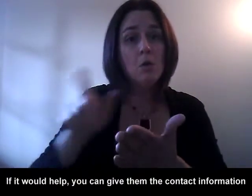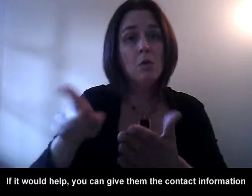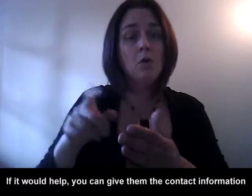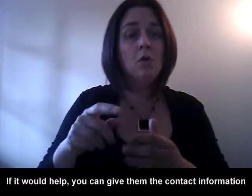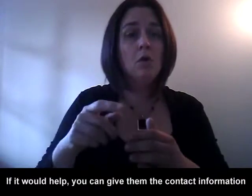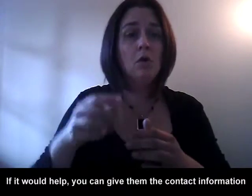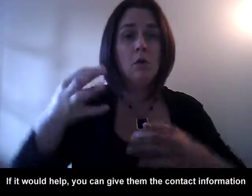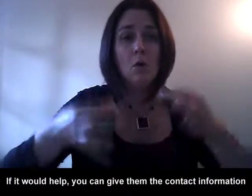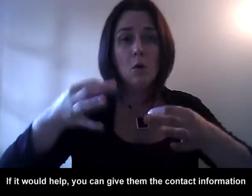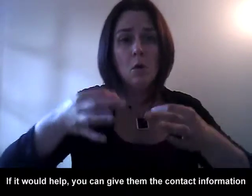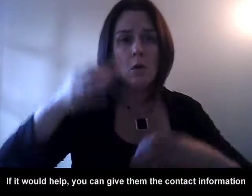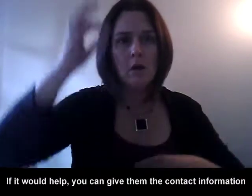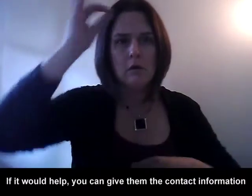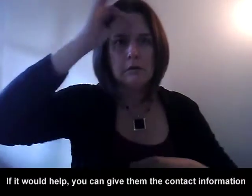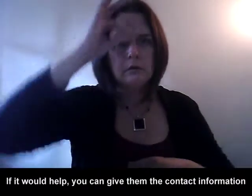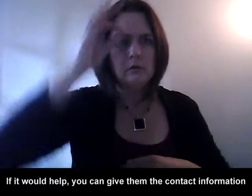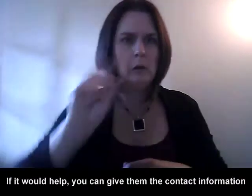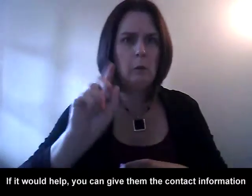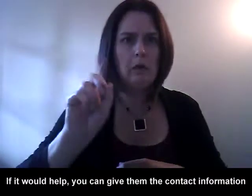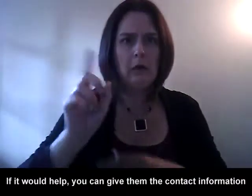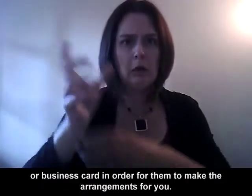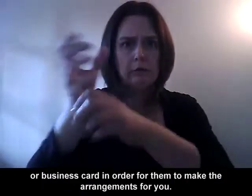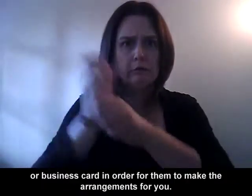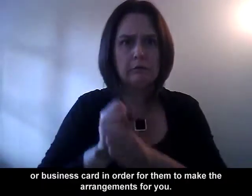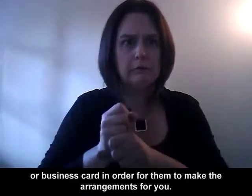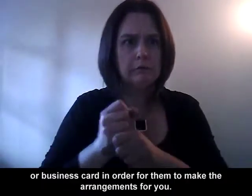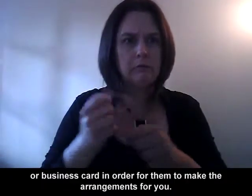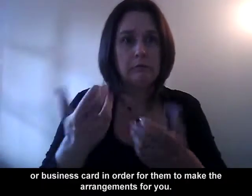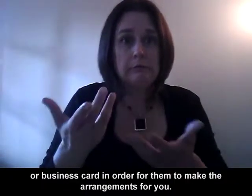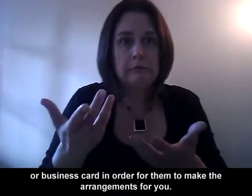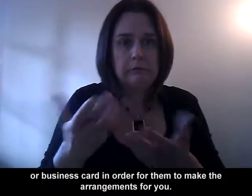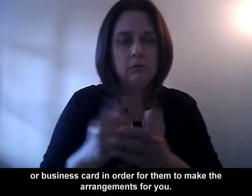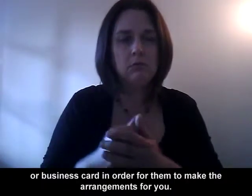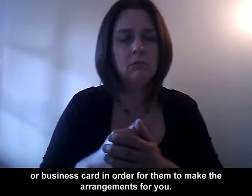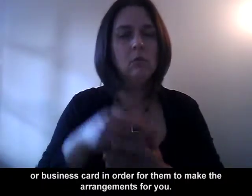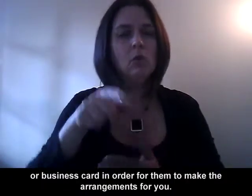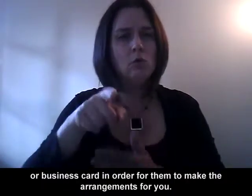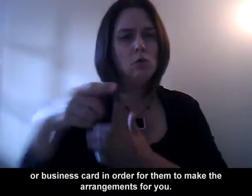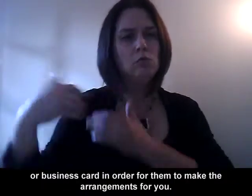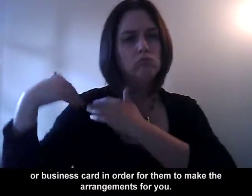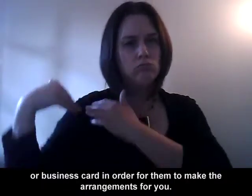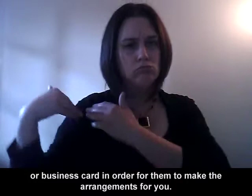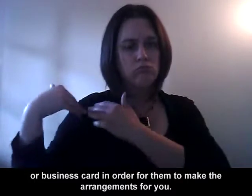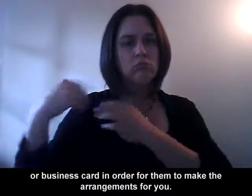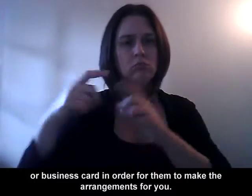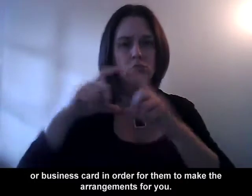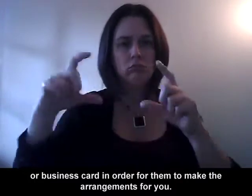the contact information or business card in order for them to make the arrangements for you.